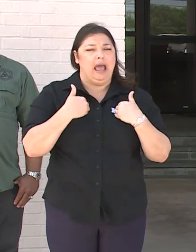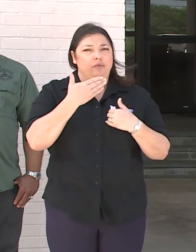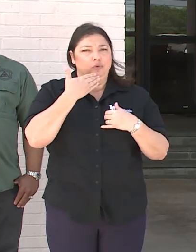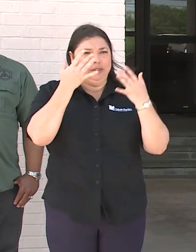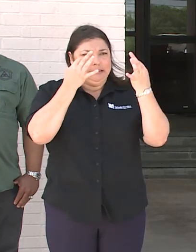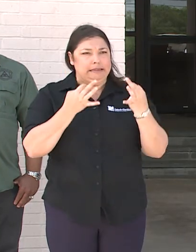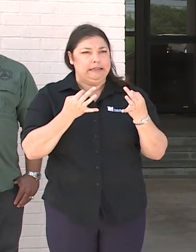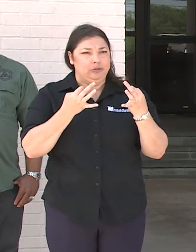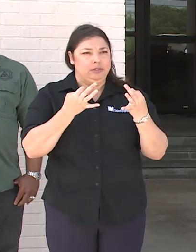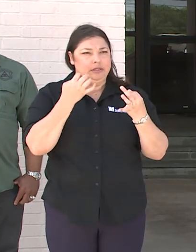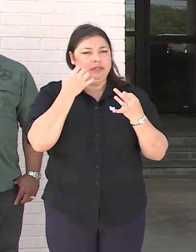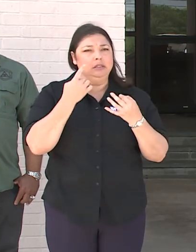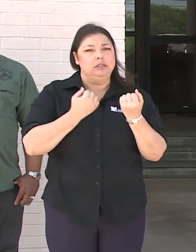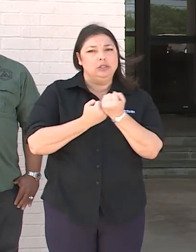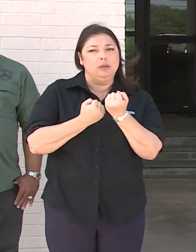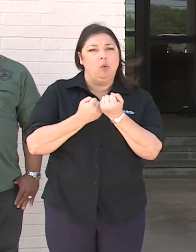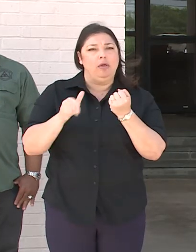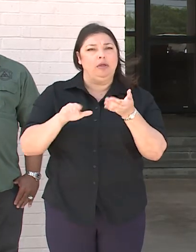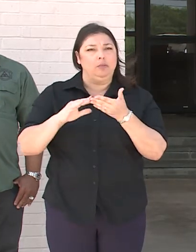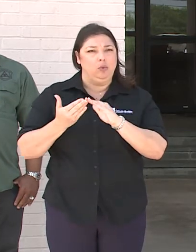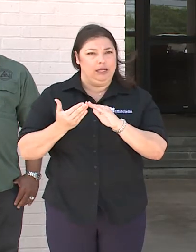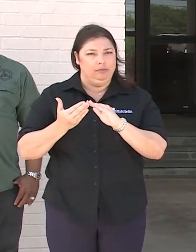decisions on behalf of our community.